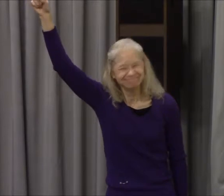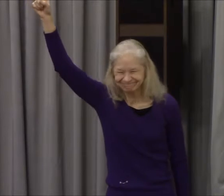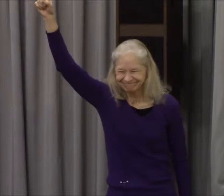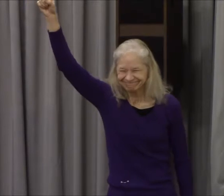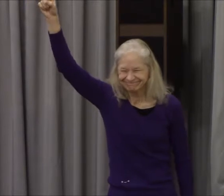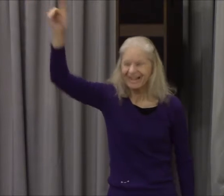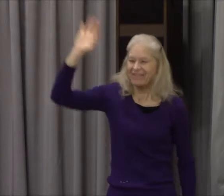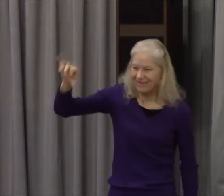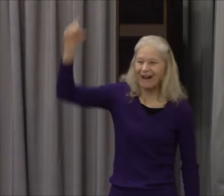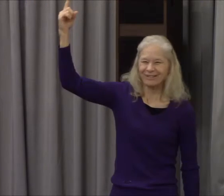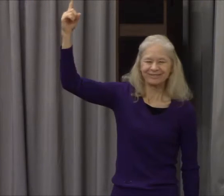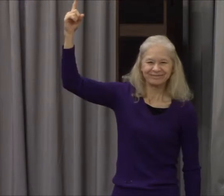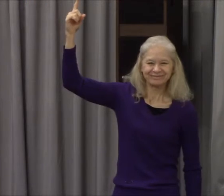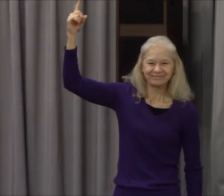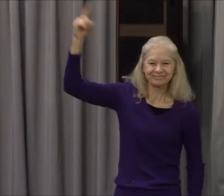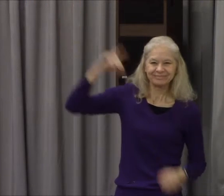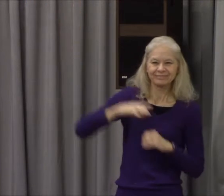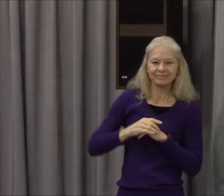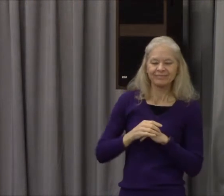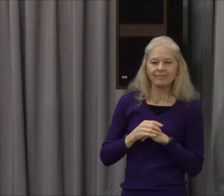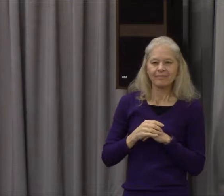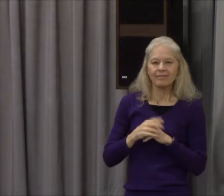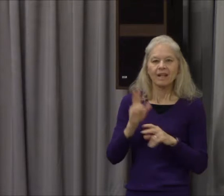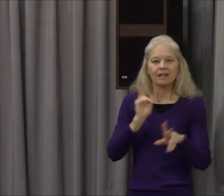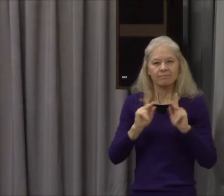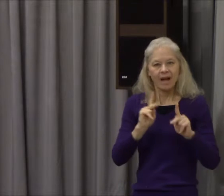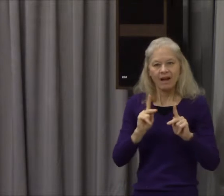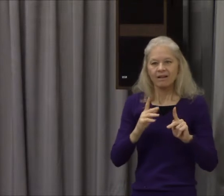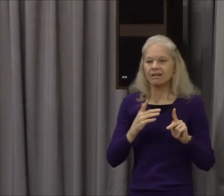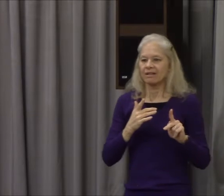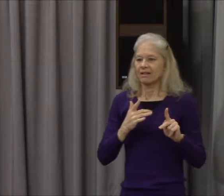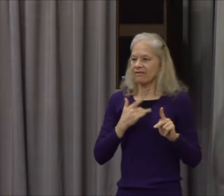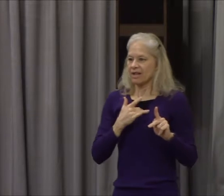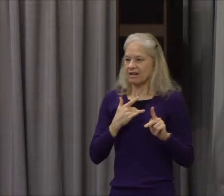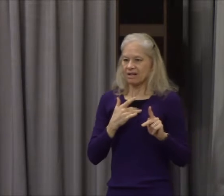Fear of the unknown is an anxiety that's common among people.